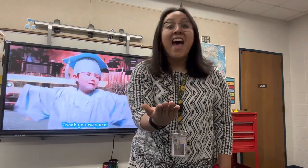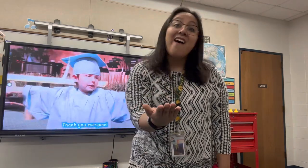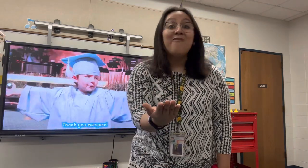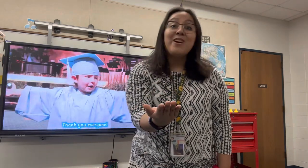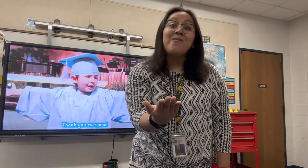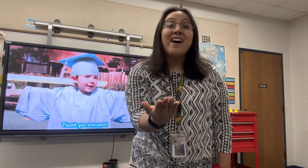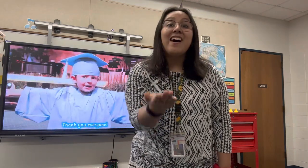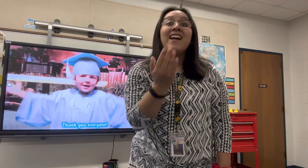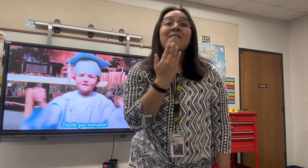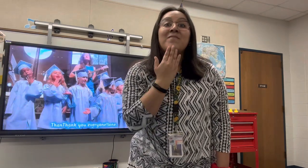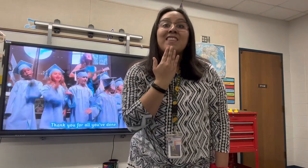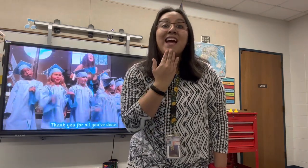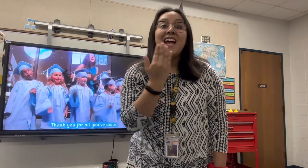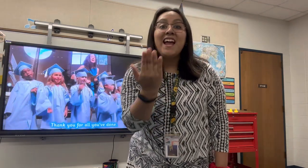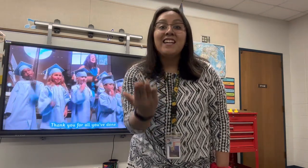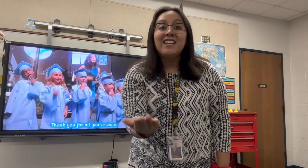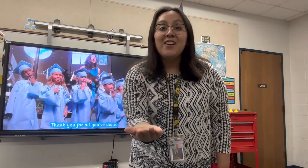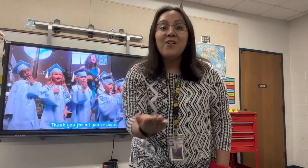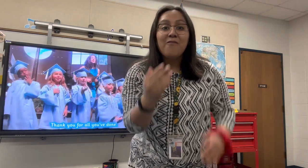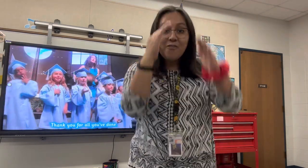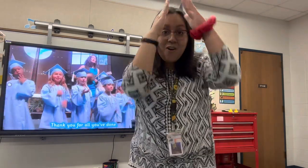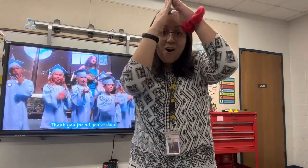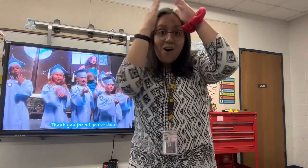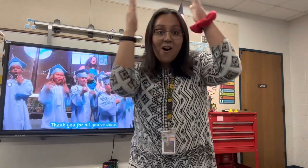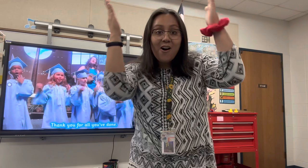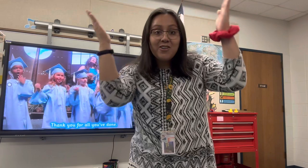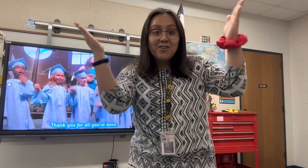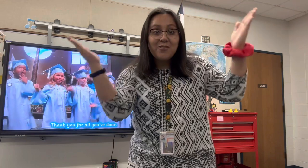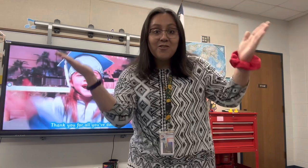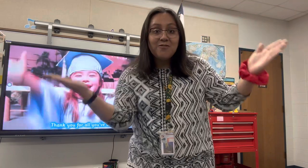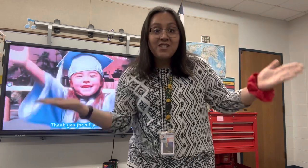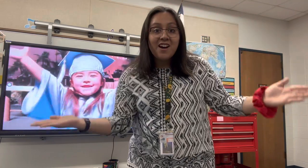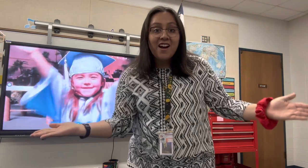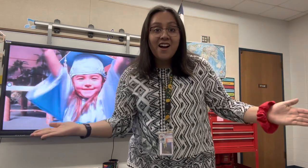everyone. Thank you for all you've done